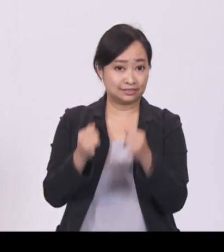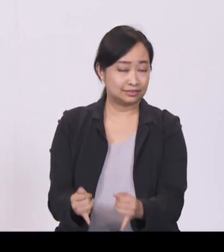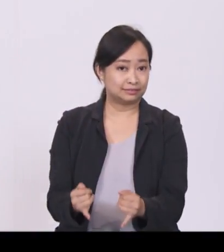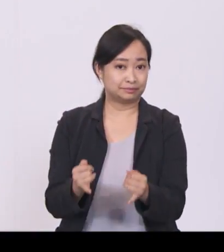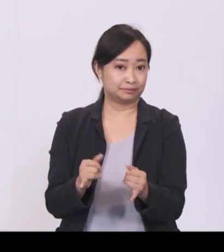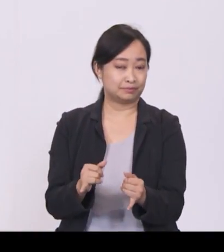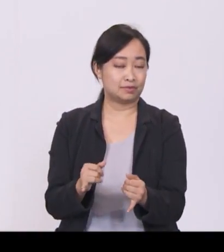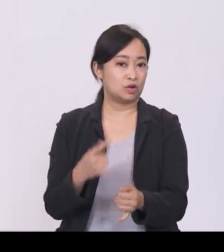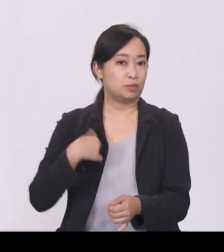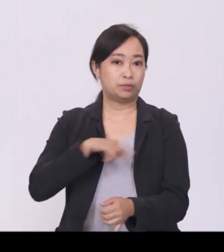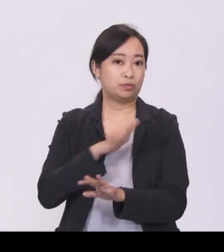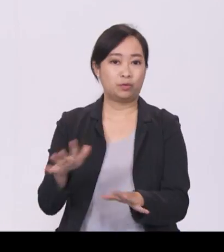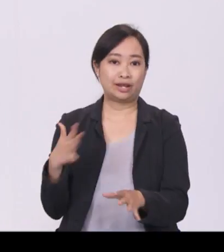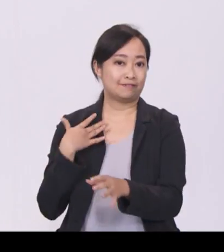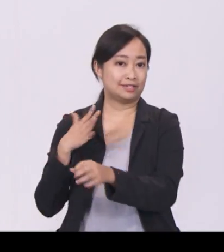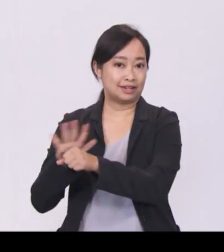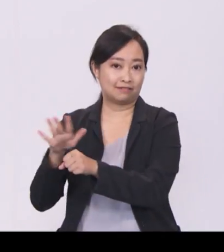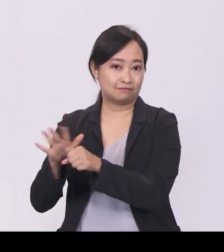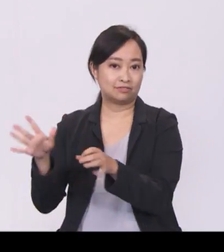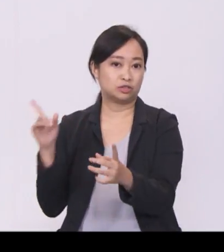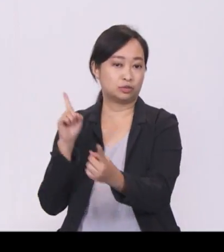have enough revenues to meet our growing needs.